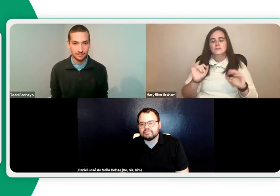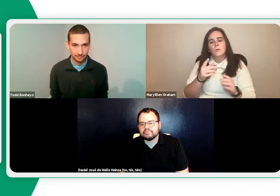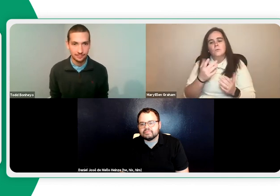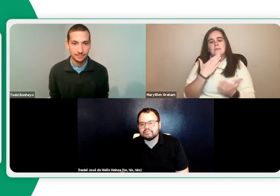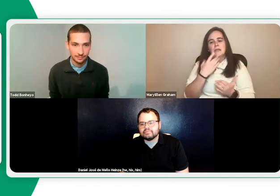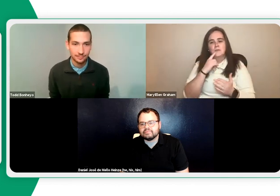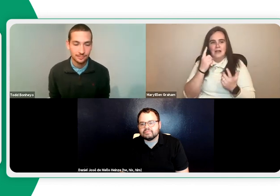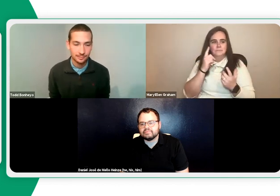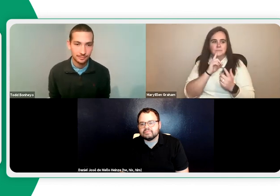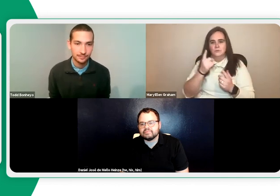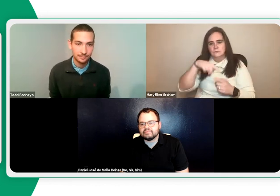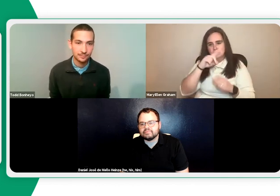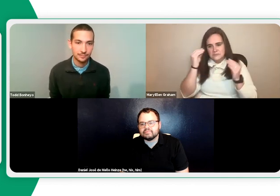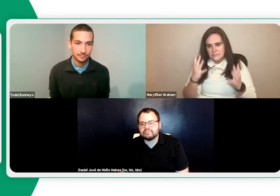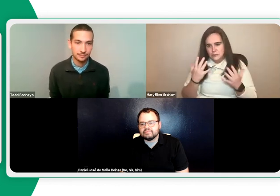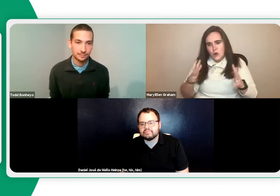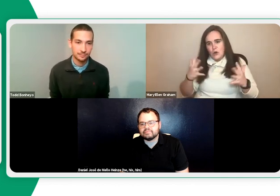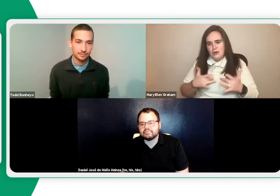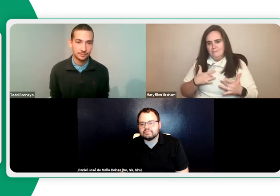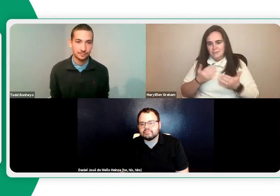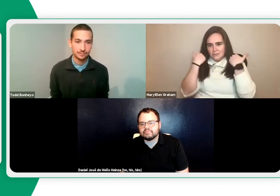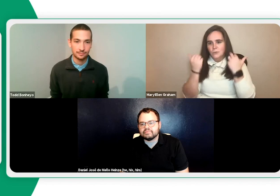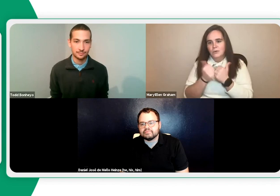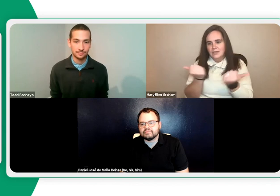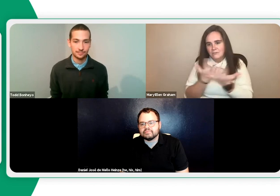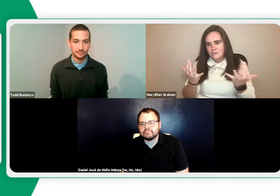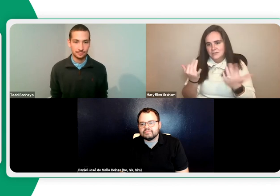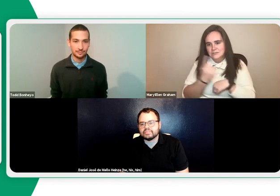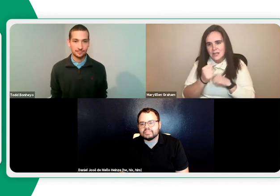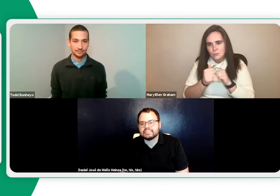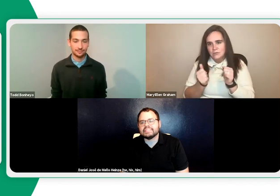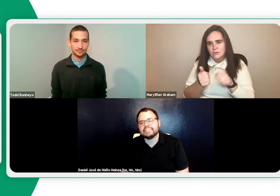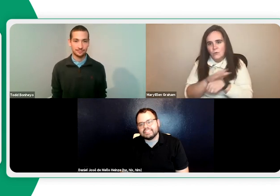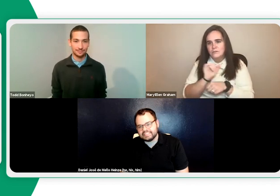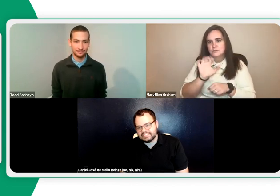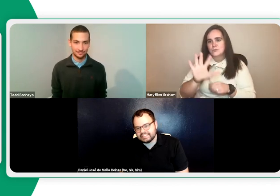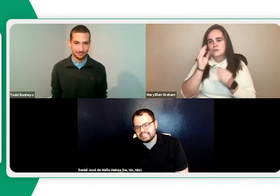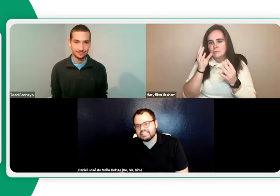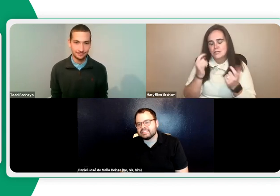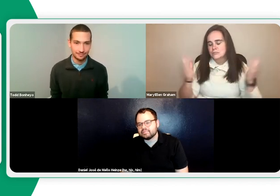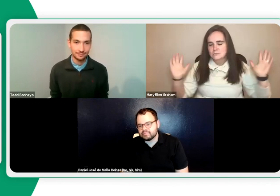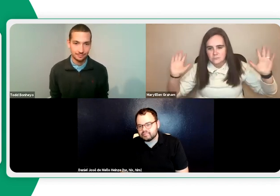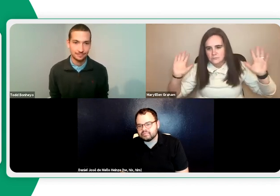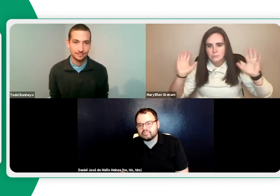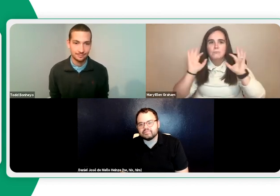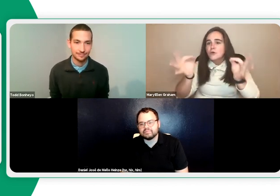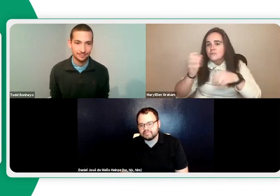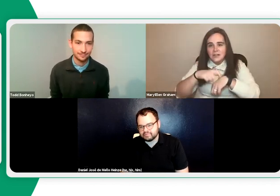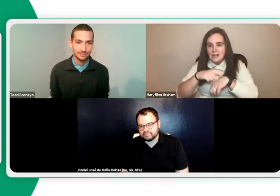something to think about instead of being overwhelmed. So I know that teachers already feel overwhelmed at the moment anyway. So your